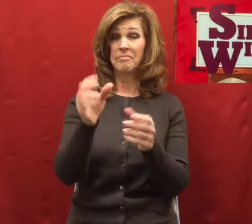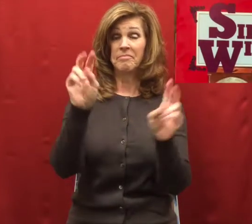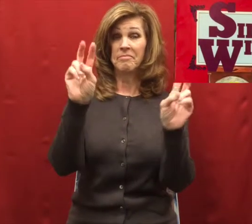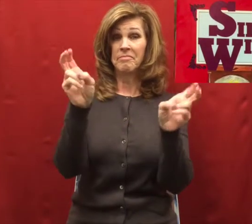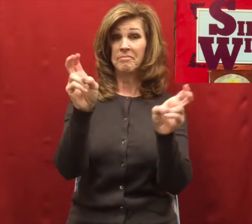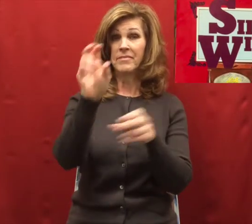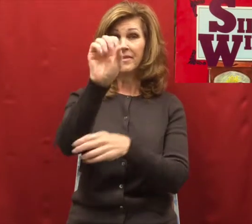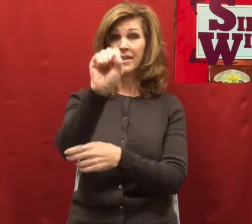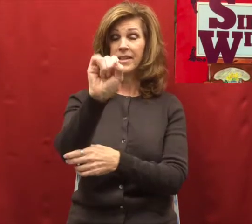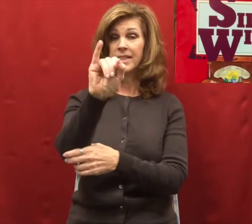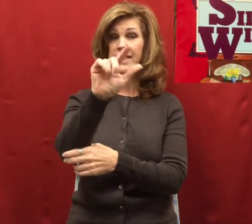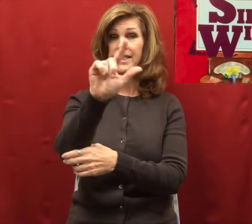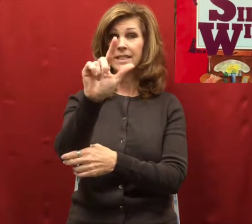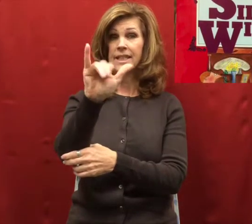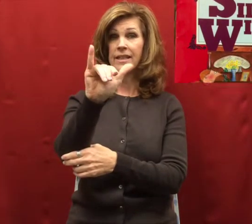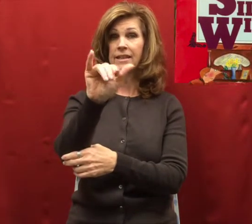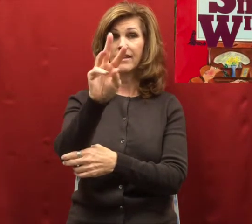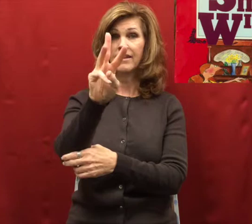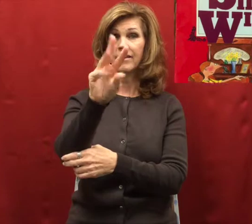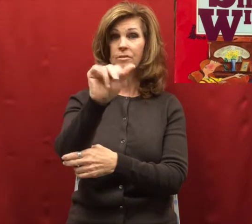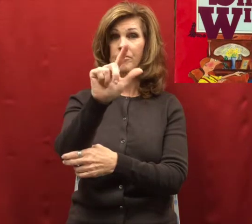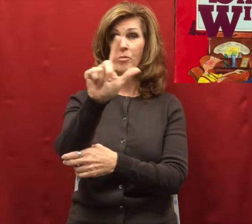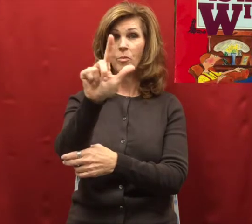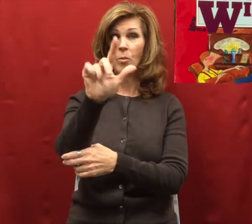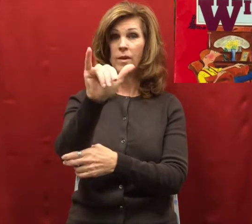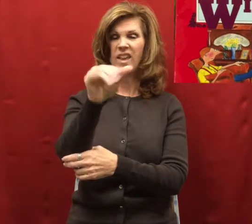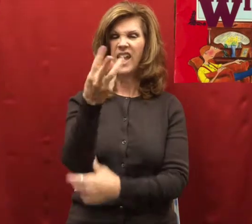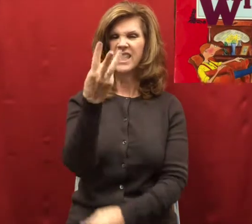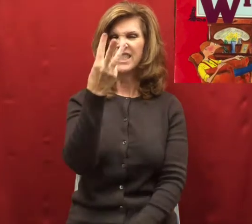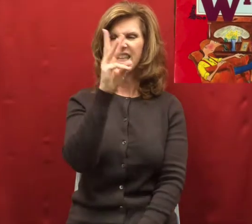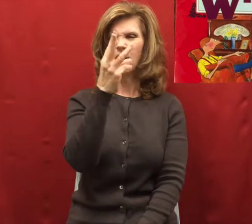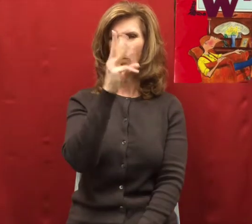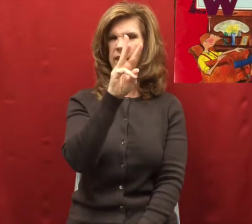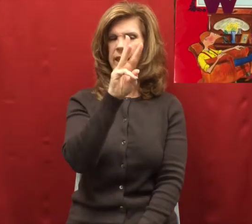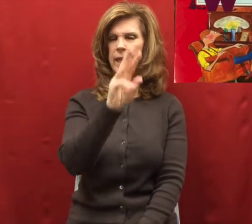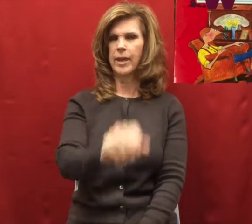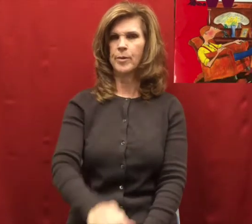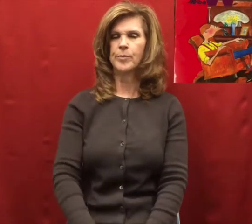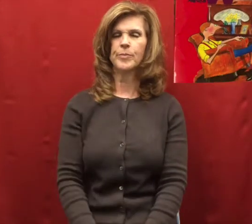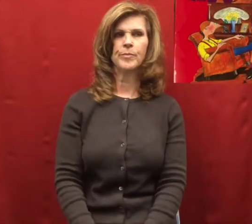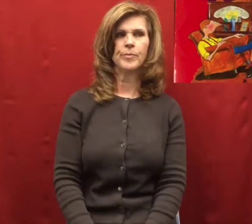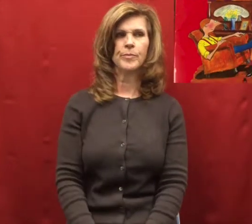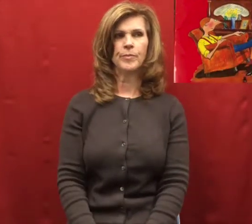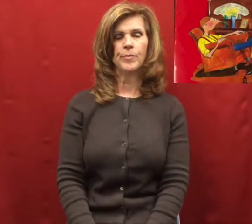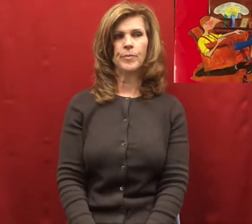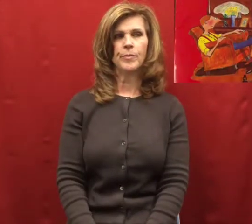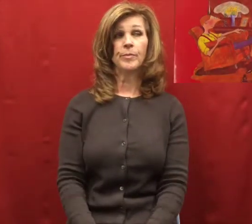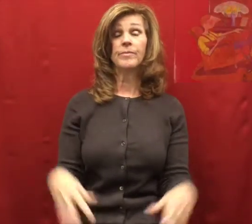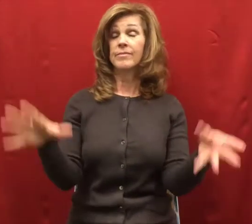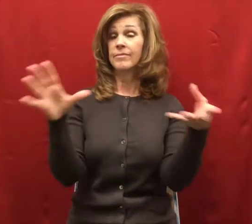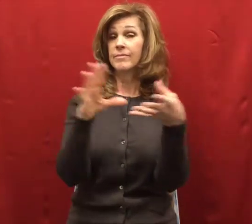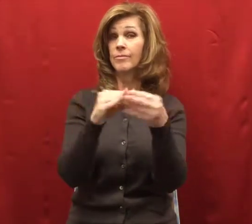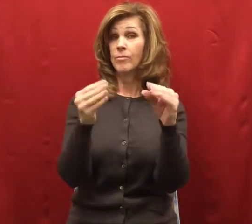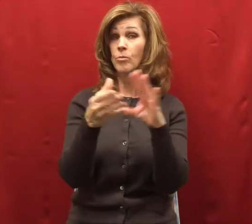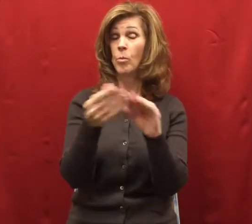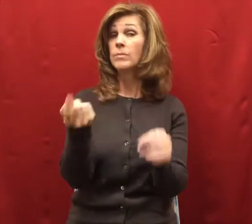a tale retold by Anne